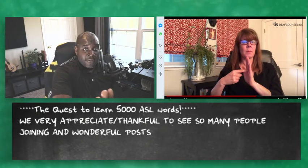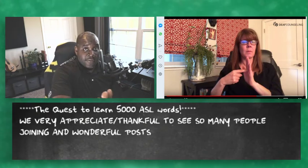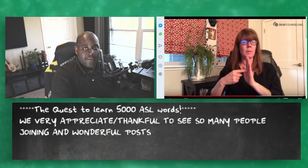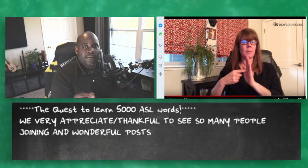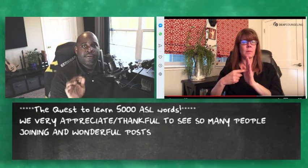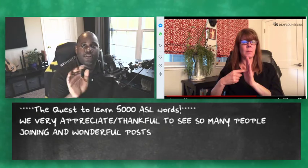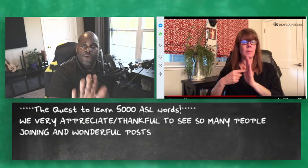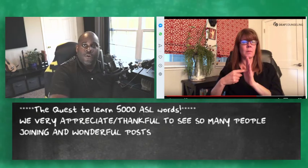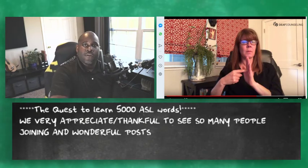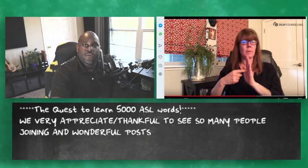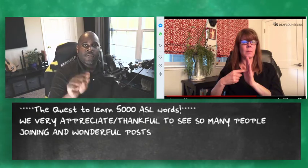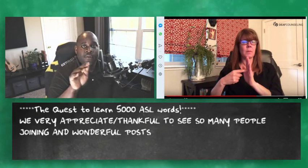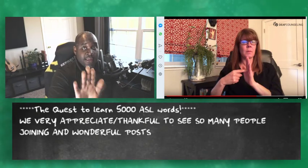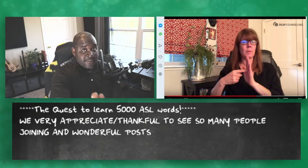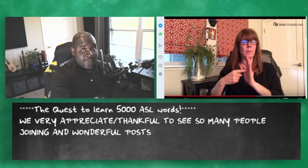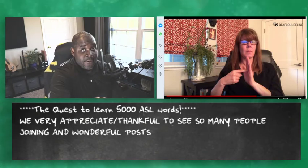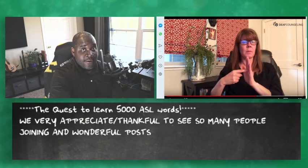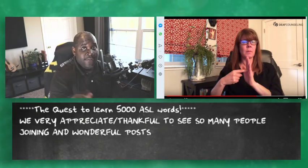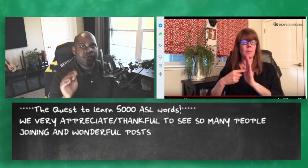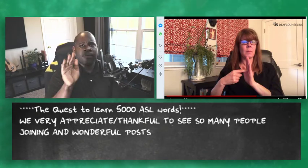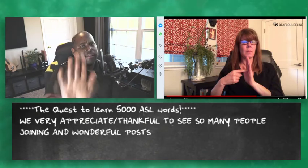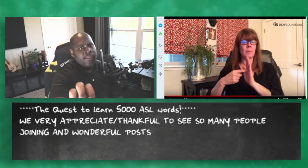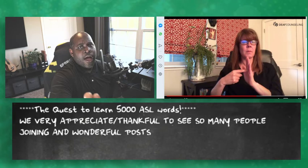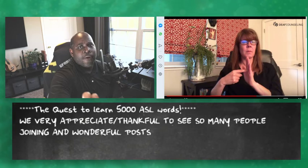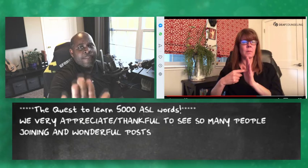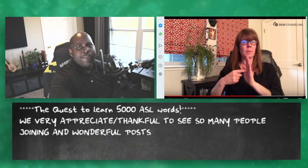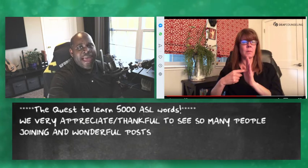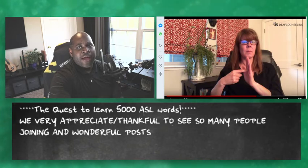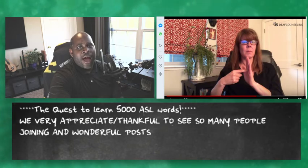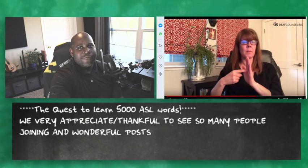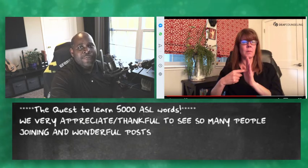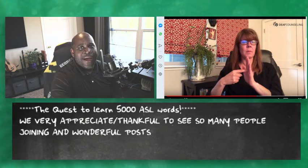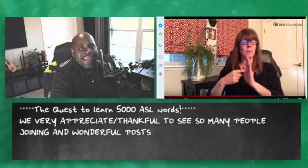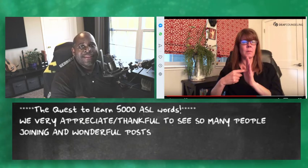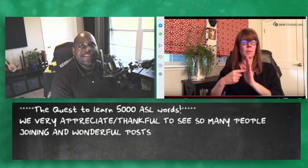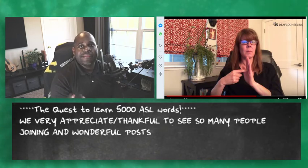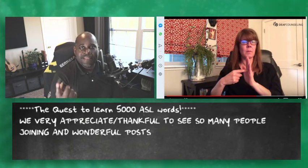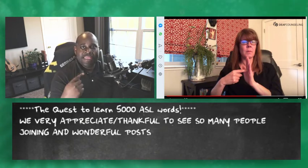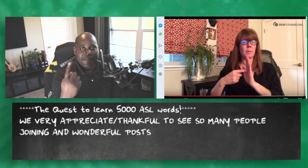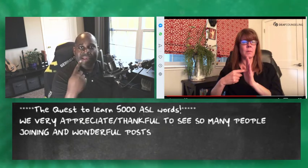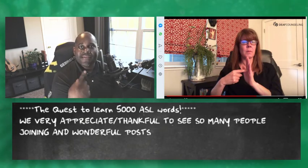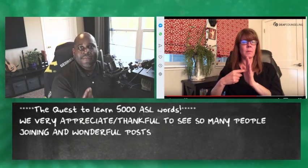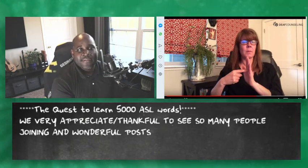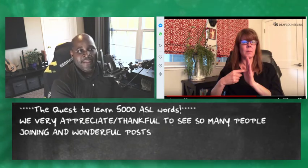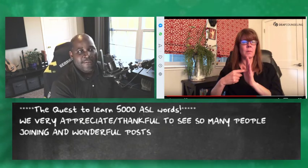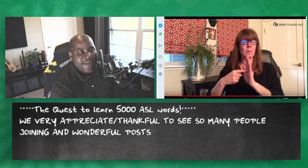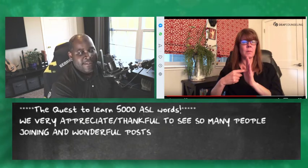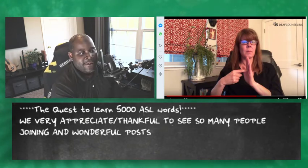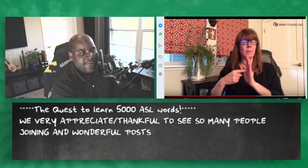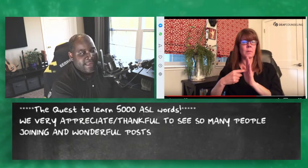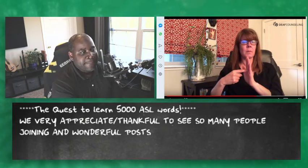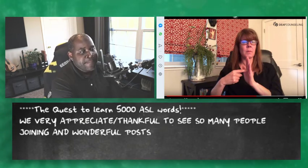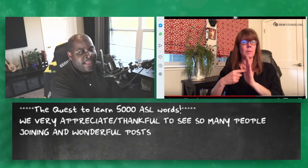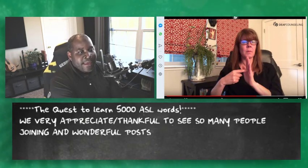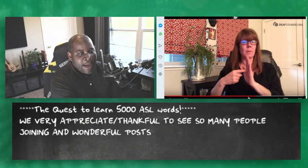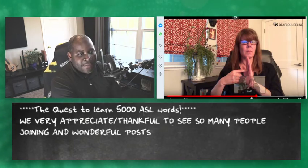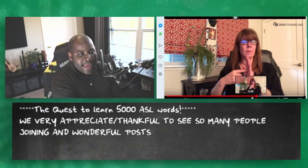yours is this yours no back off right means different things based on how you're saying it and with that